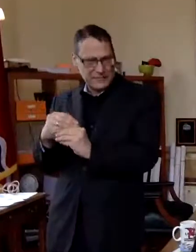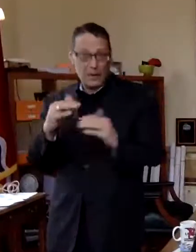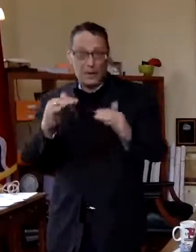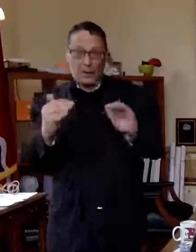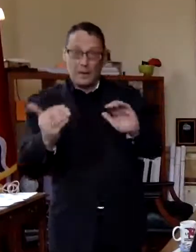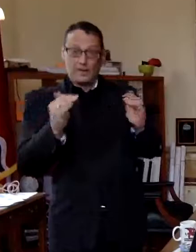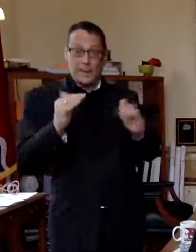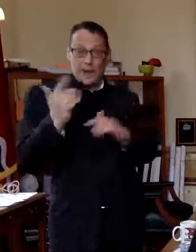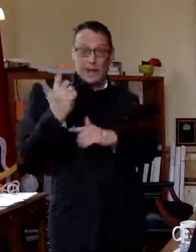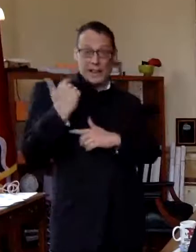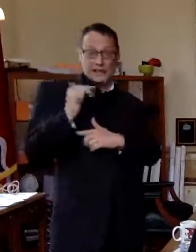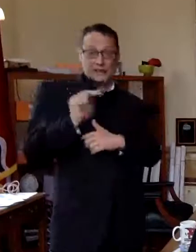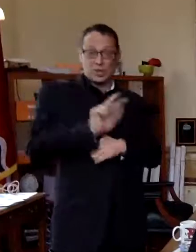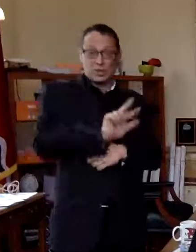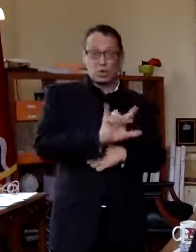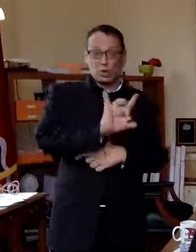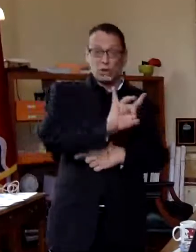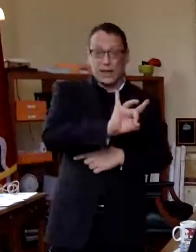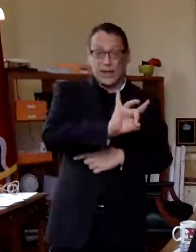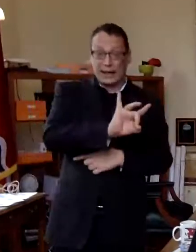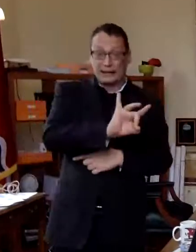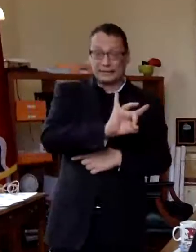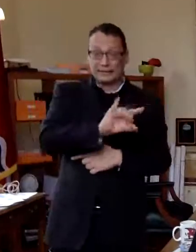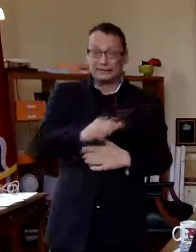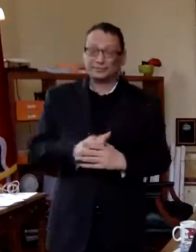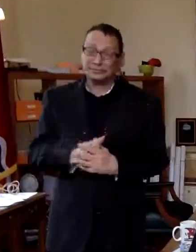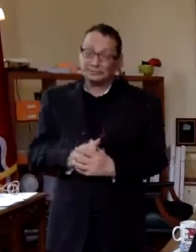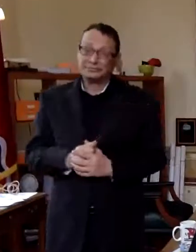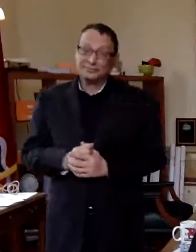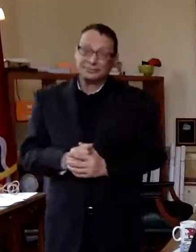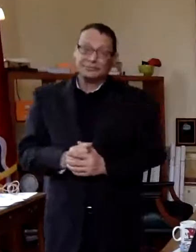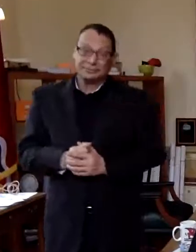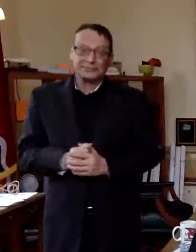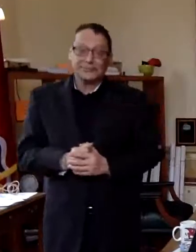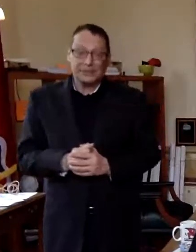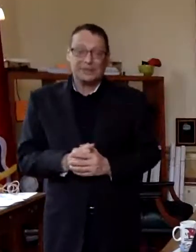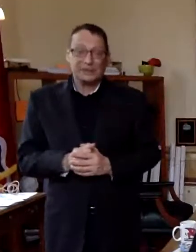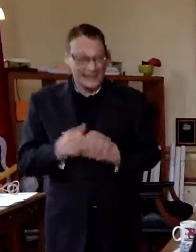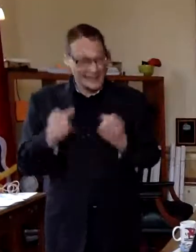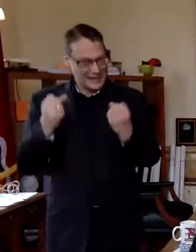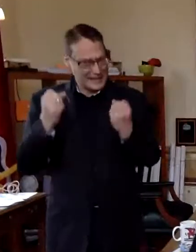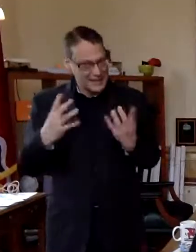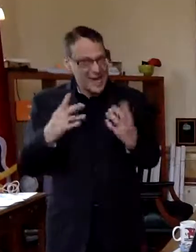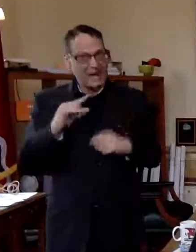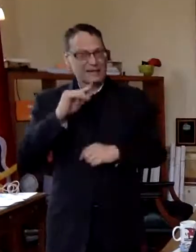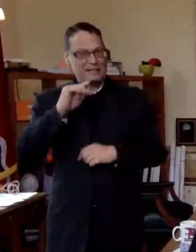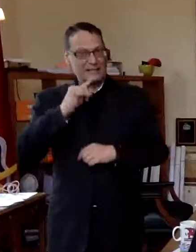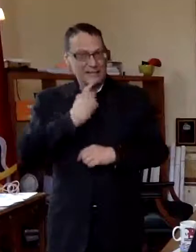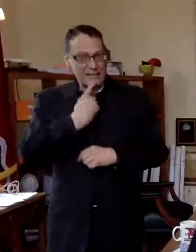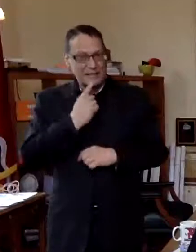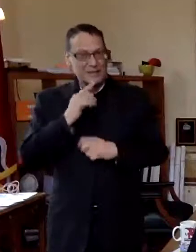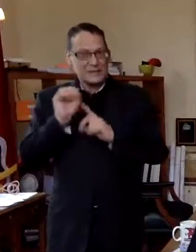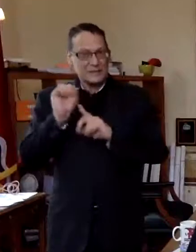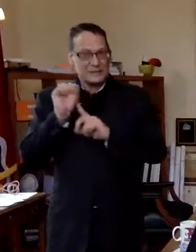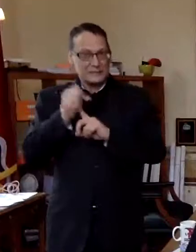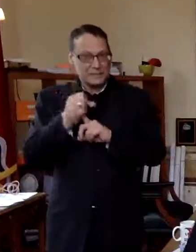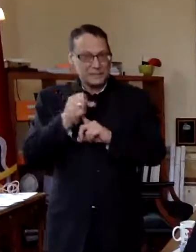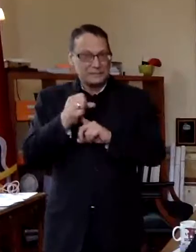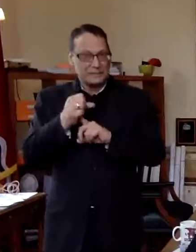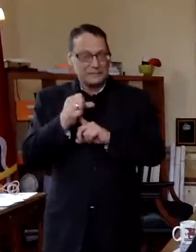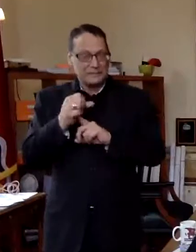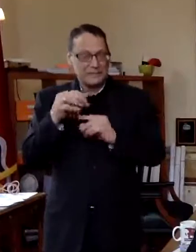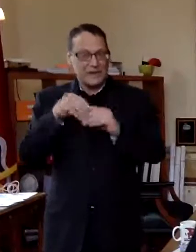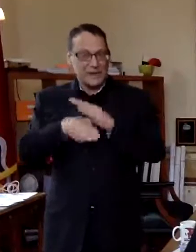with 38 the year before on that same date so um you know we've got a lot of very serious uh situations so